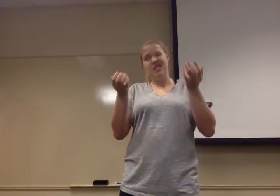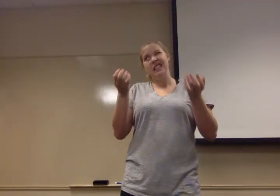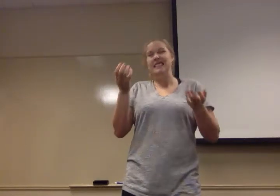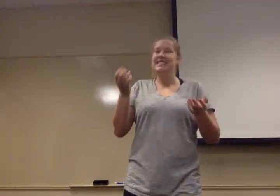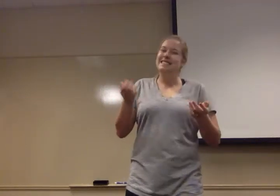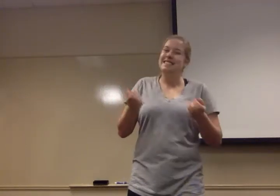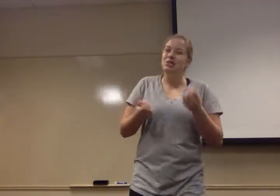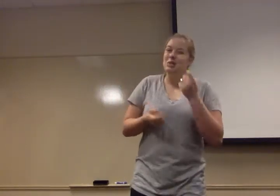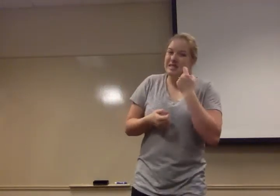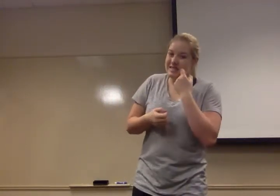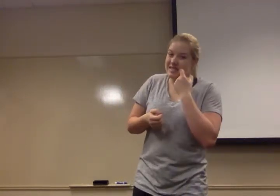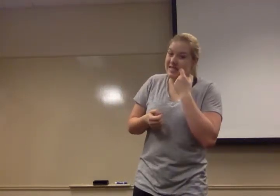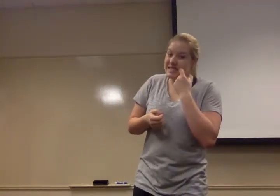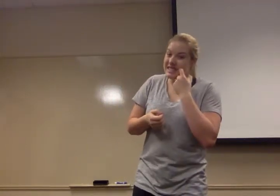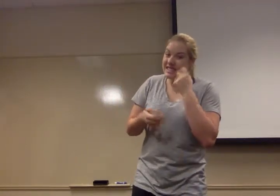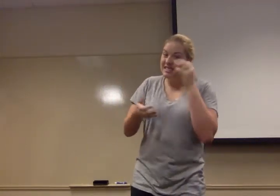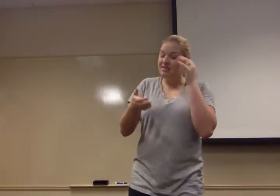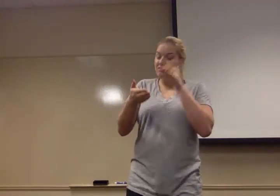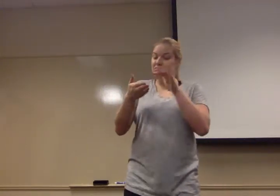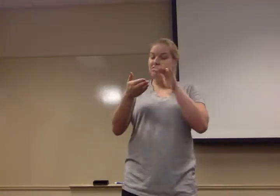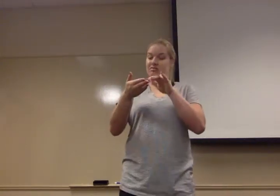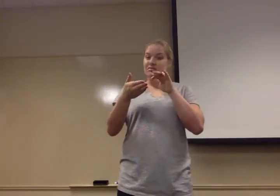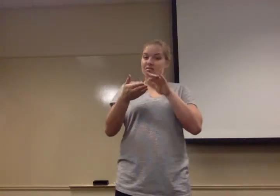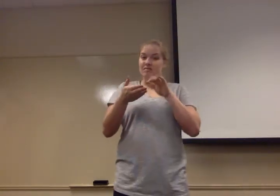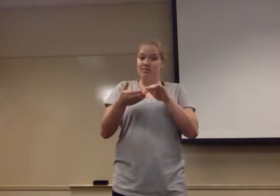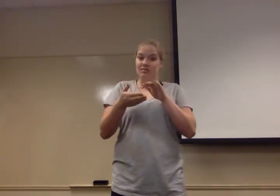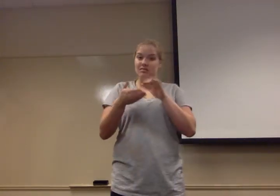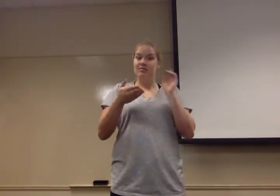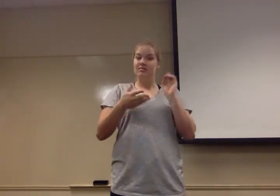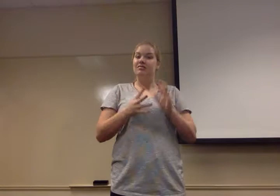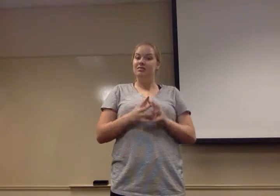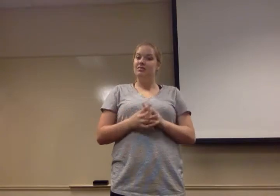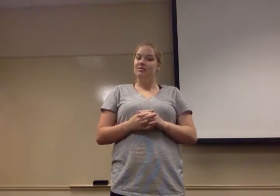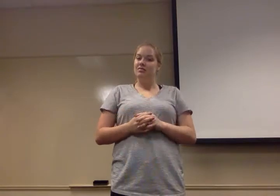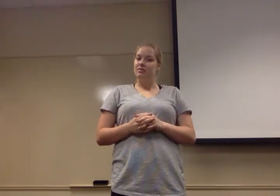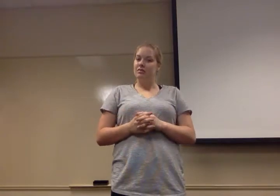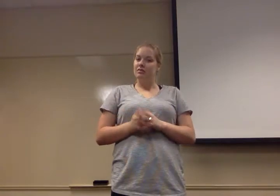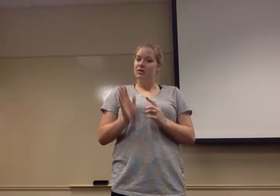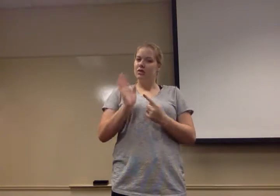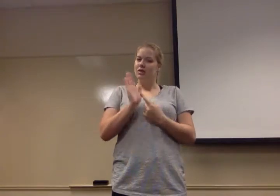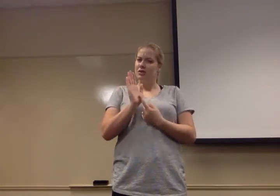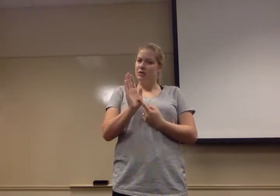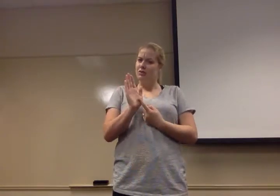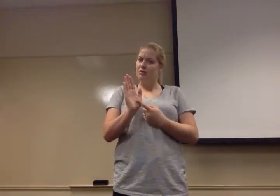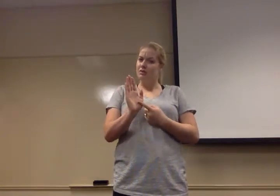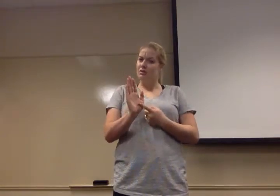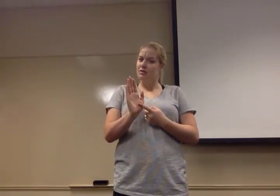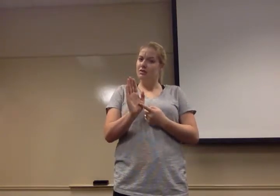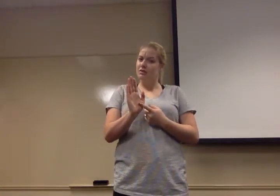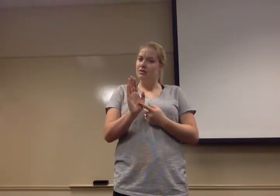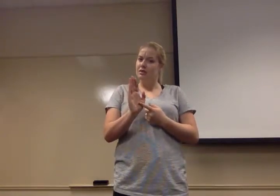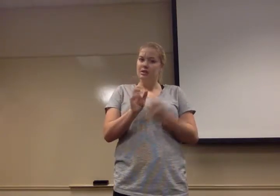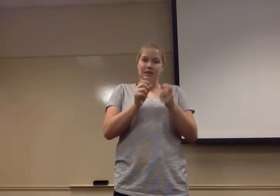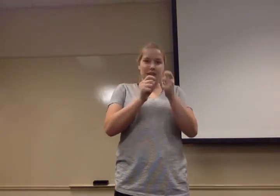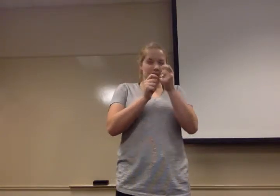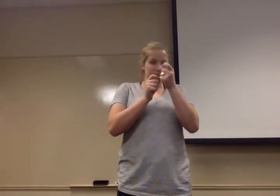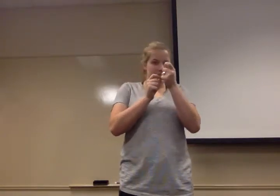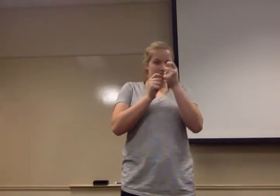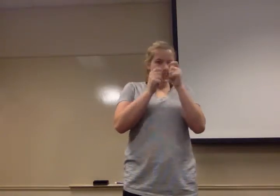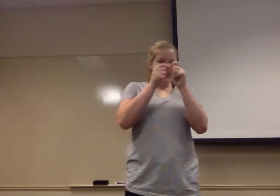studies by satellites such as the WMAP satellite have shown that, in fact, there are just tiny differences in that background.